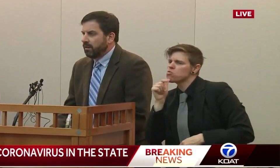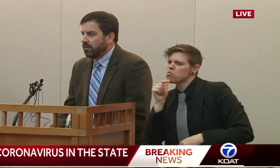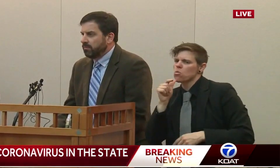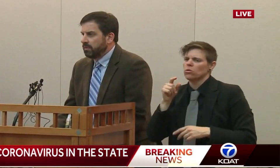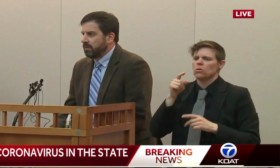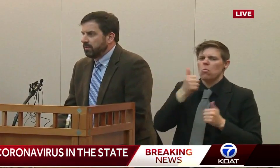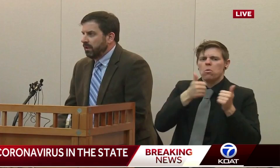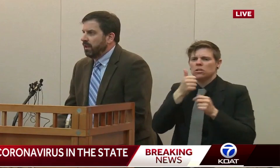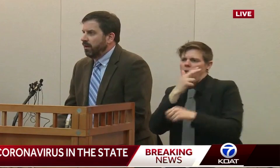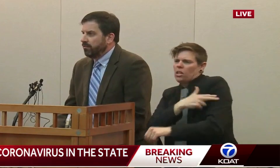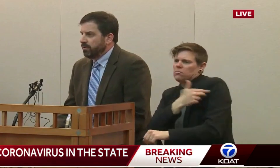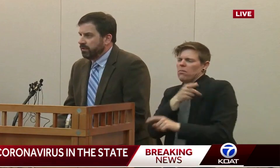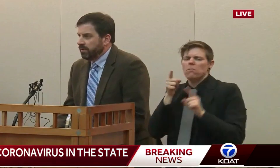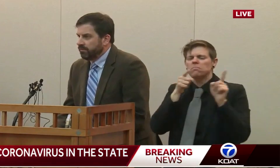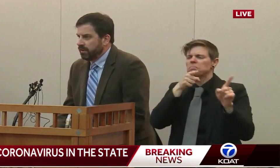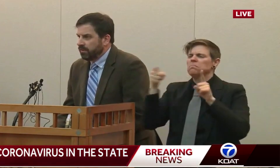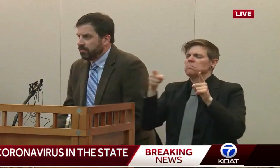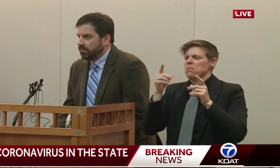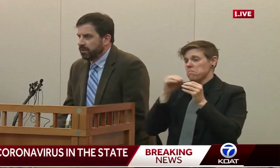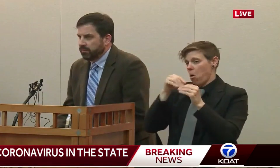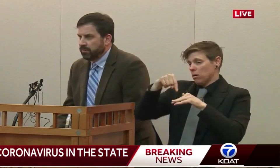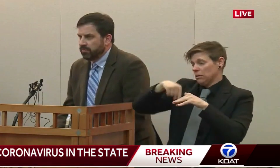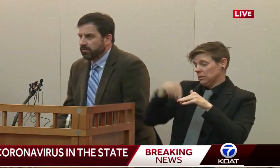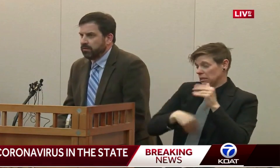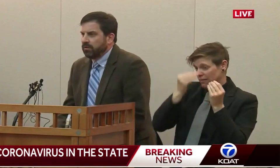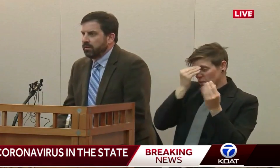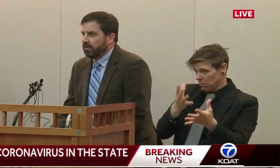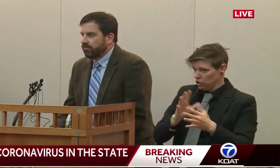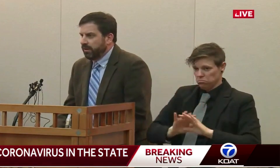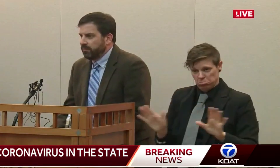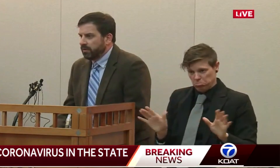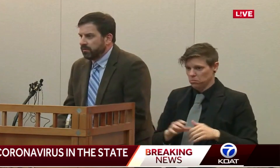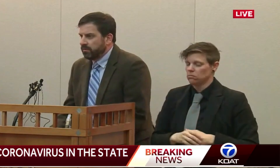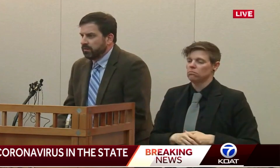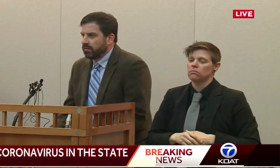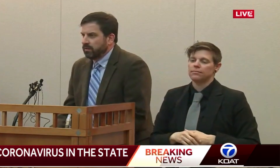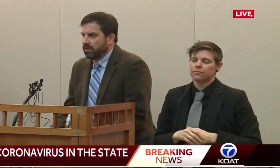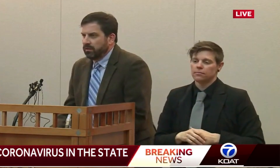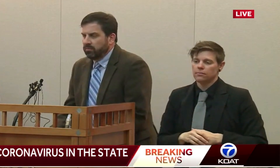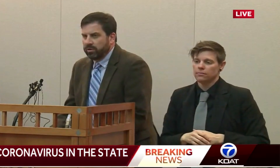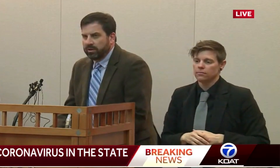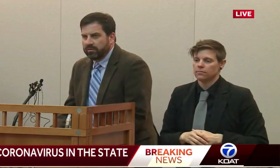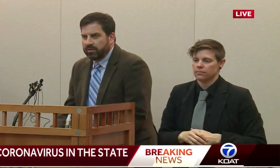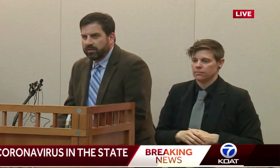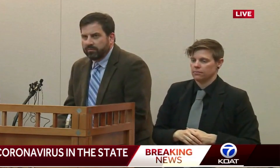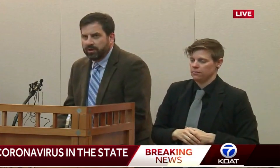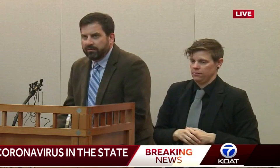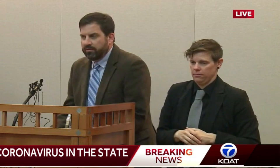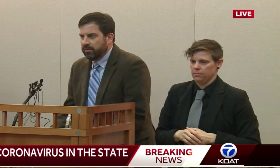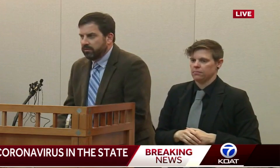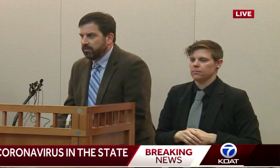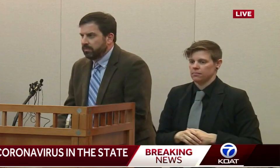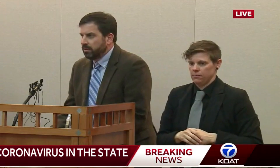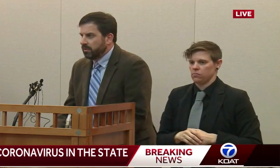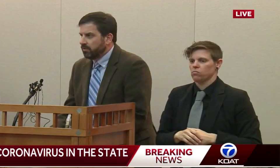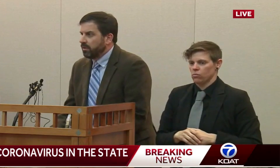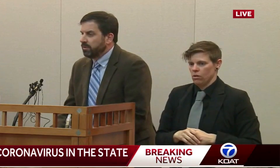allow for the identification of the patients and their families. We consider their privacy to be